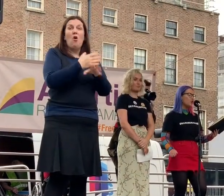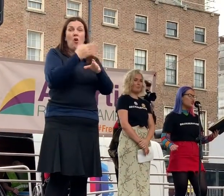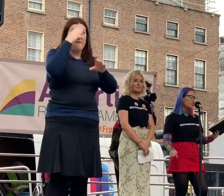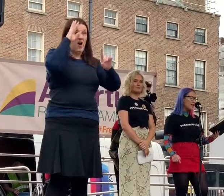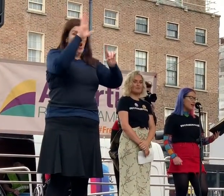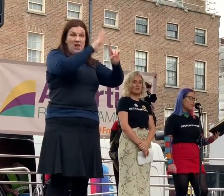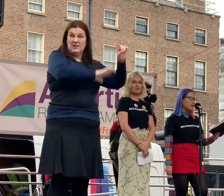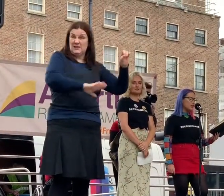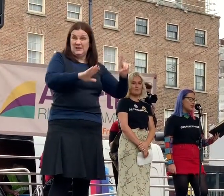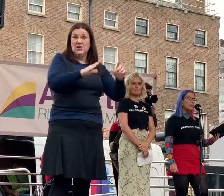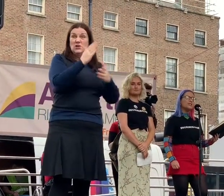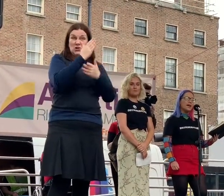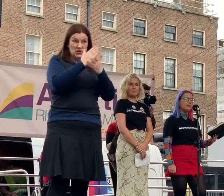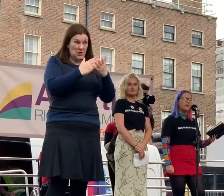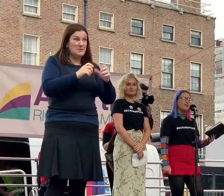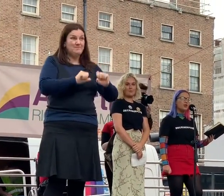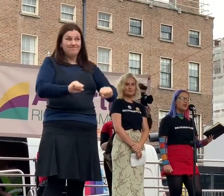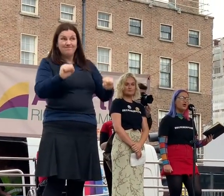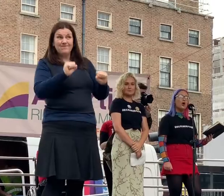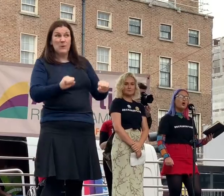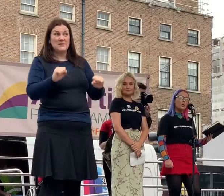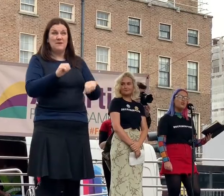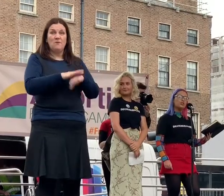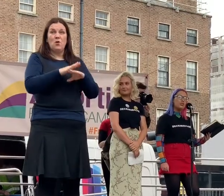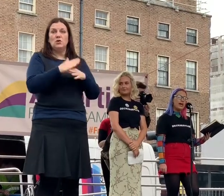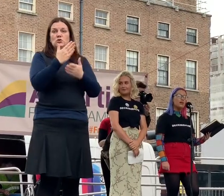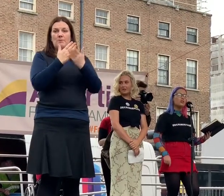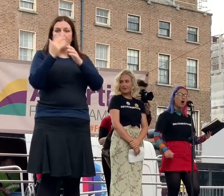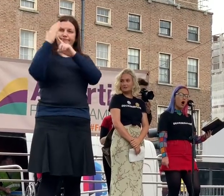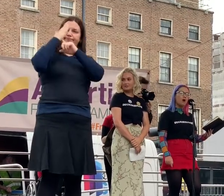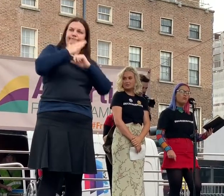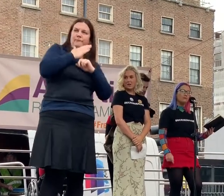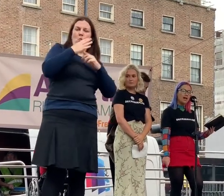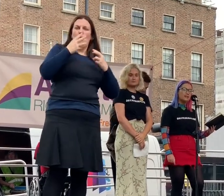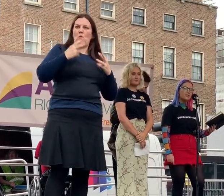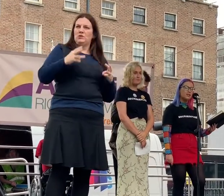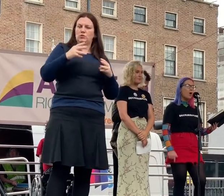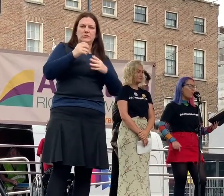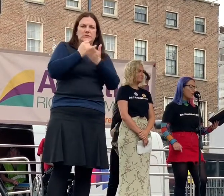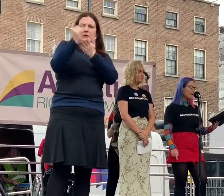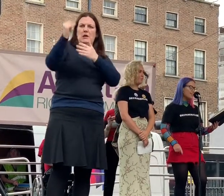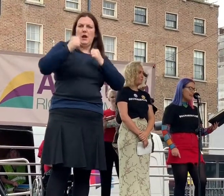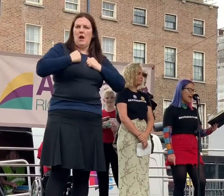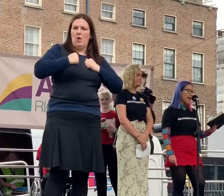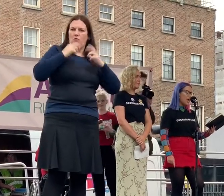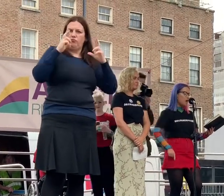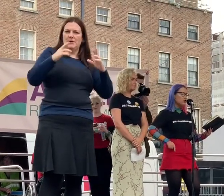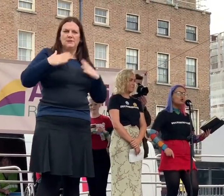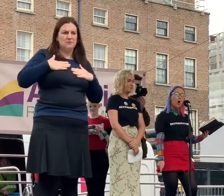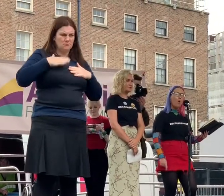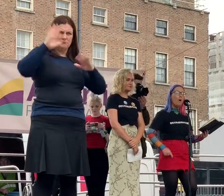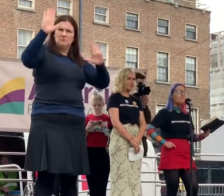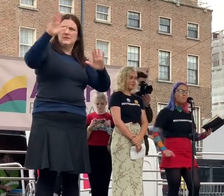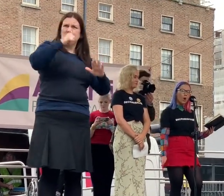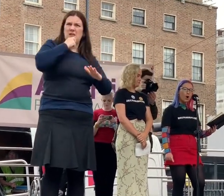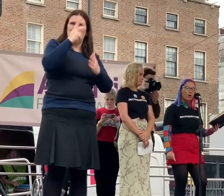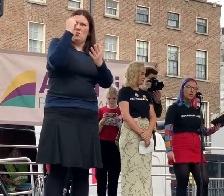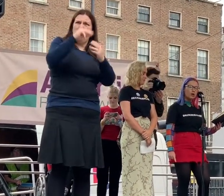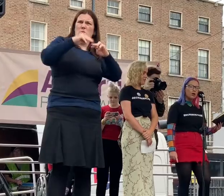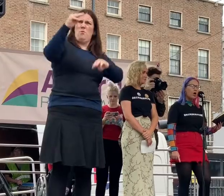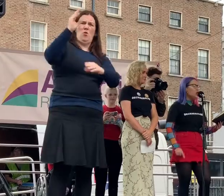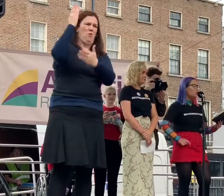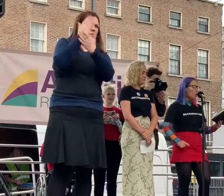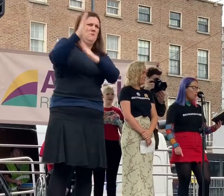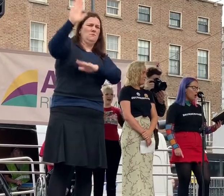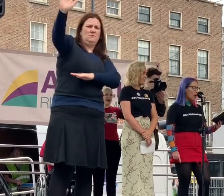who still have to endure the tyranny of others who want to deny us our rights. We say no more!